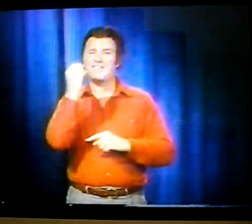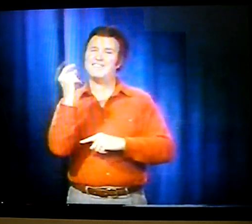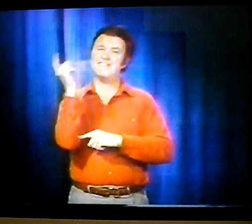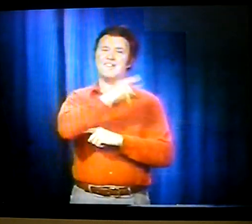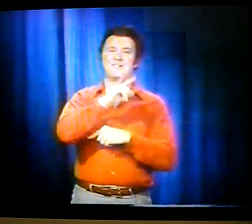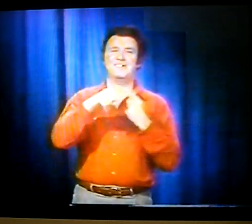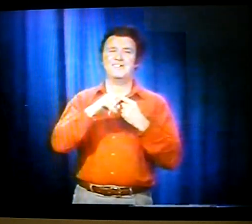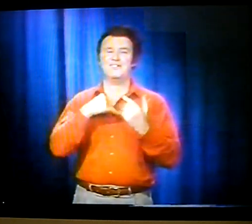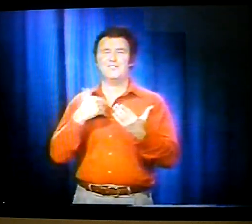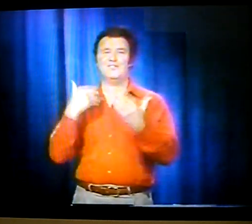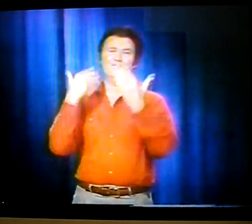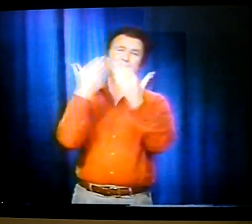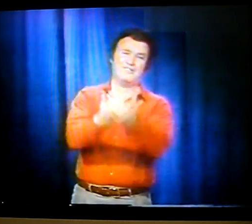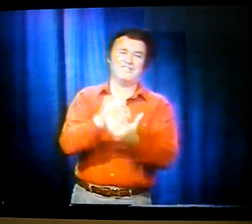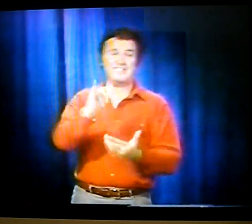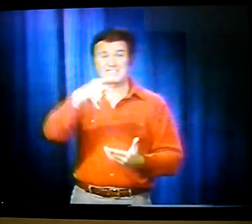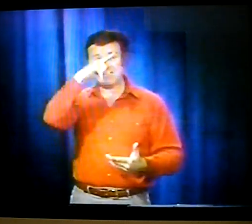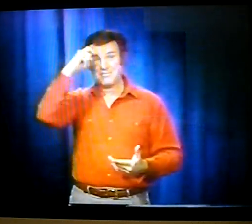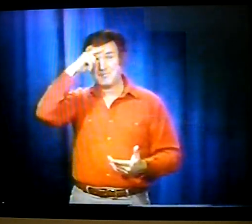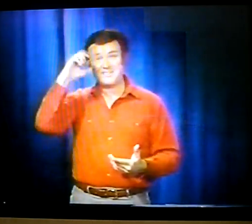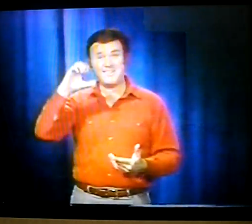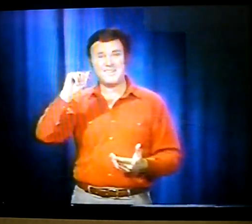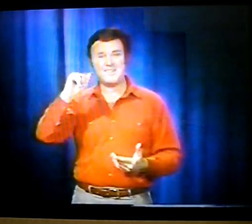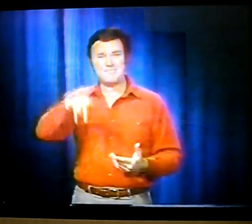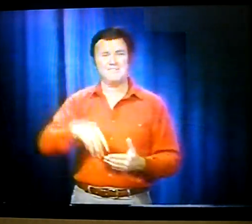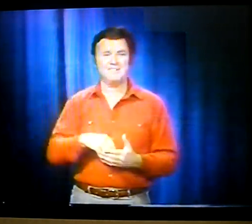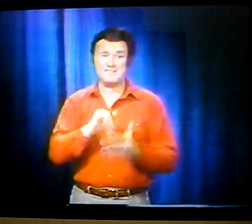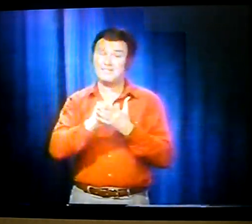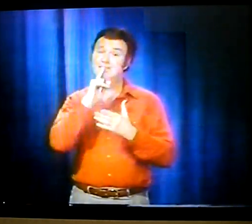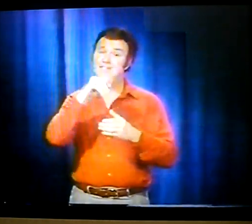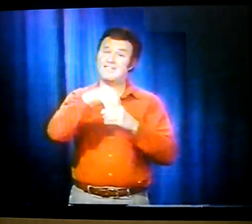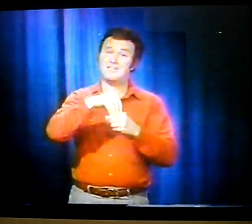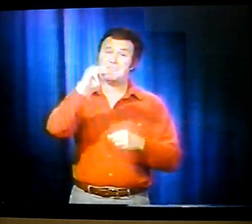I'll never forget that day. I arrived at the summer camp.